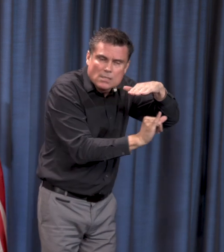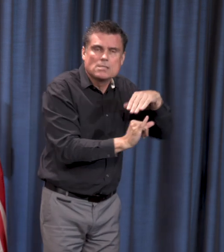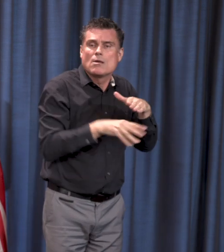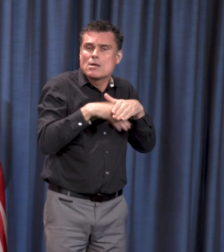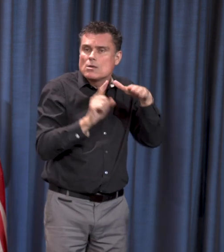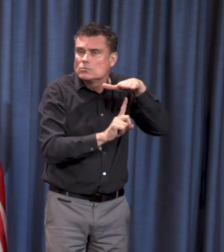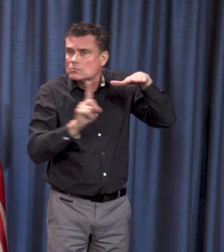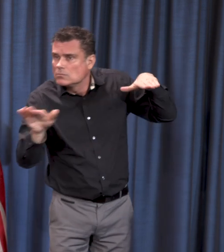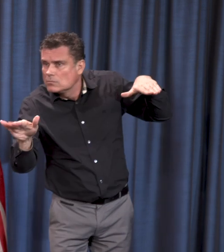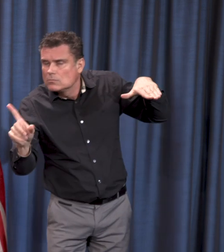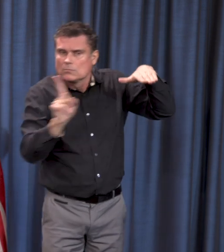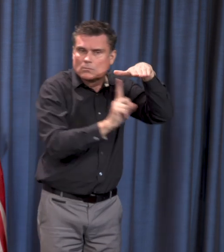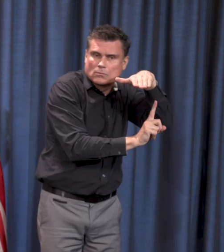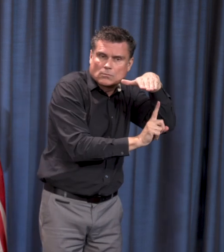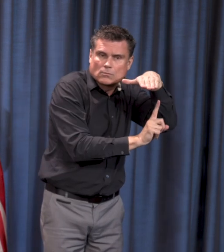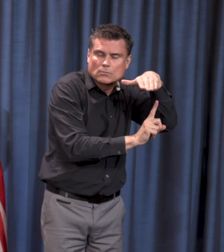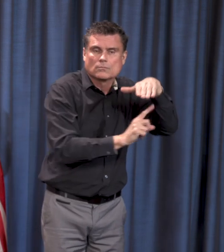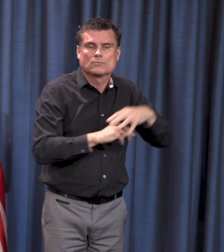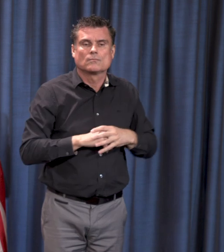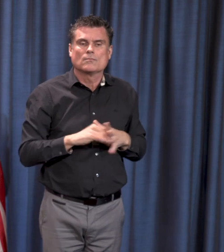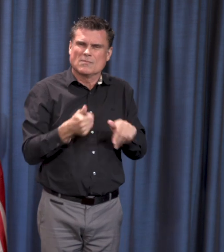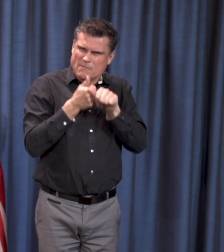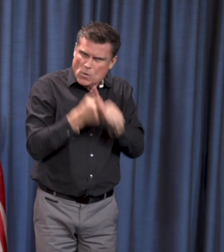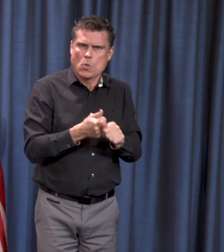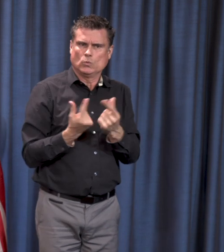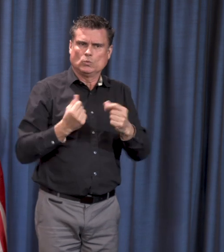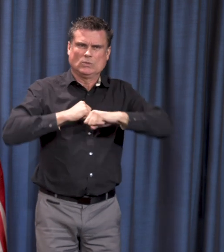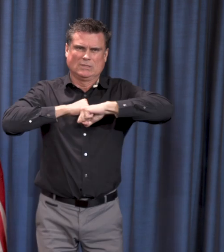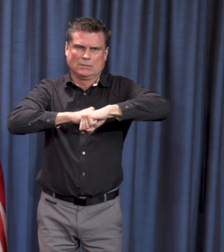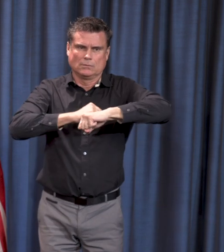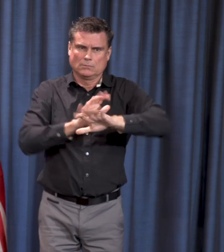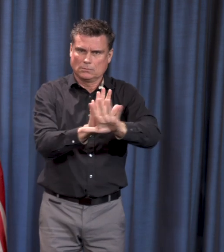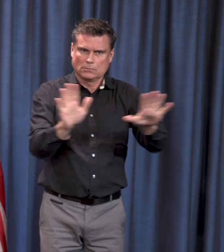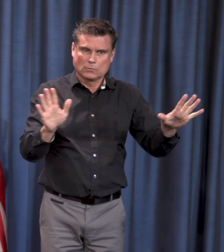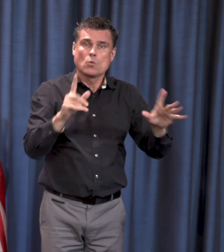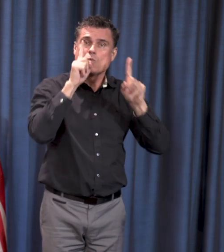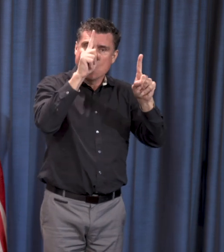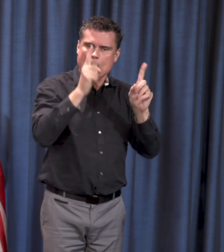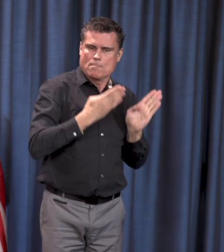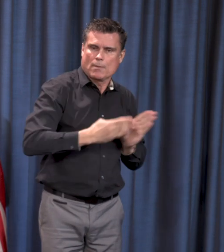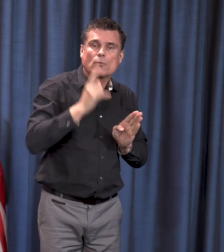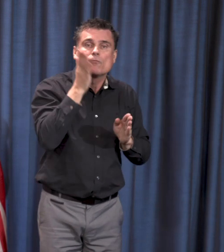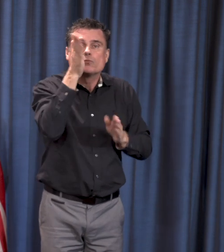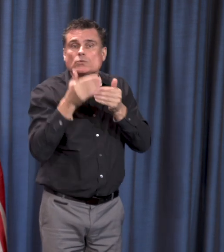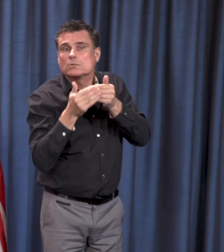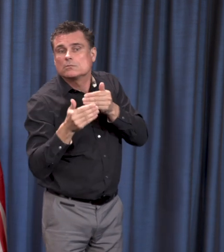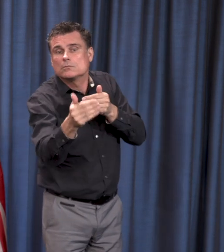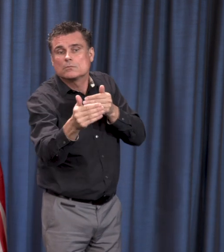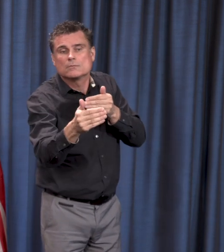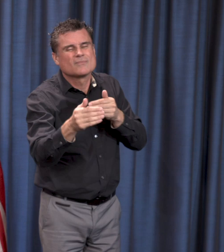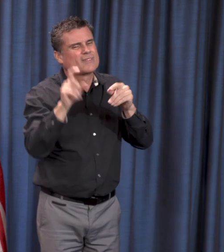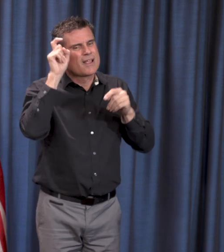better prepared we will be for the coming days and coming weeks. And we must do everything possible every day